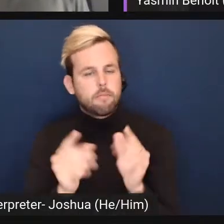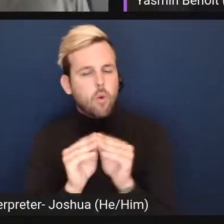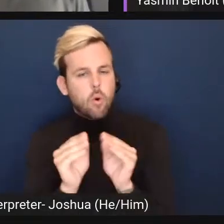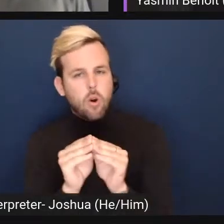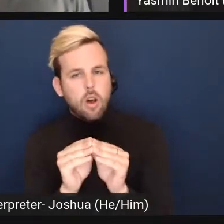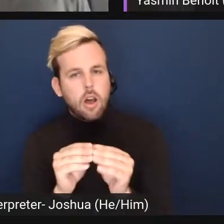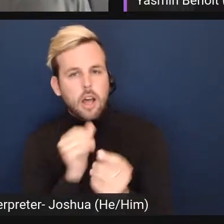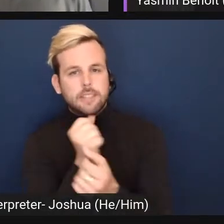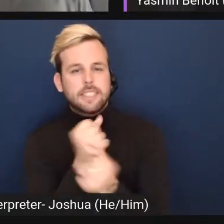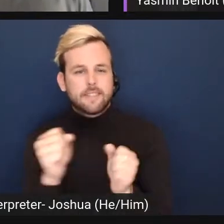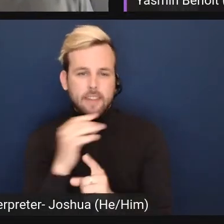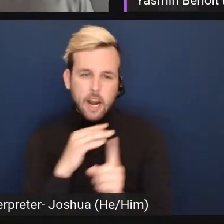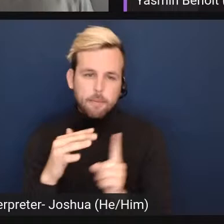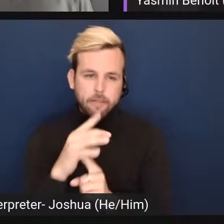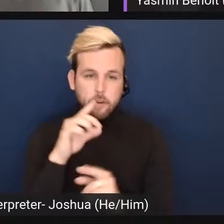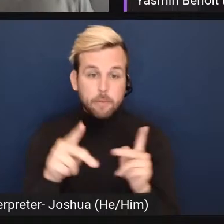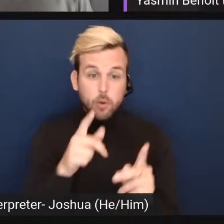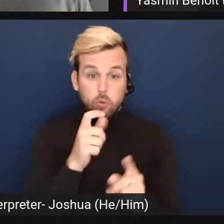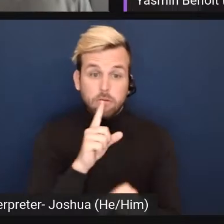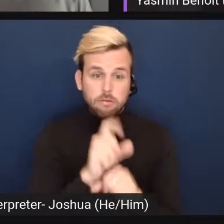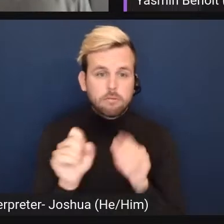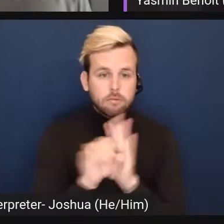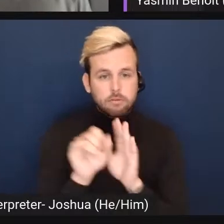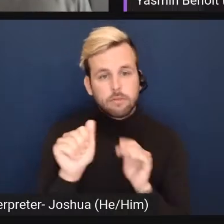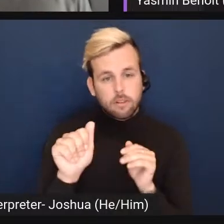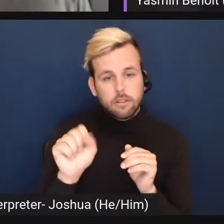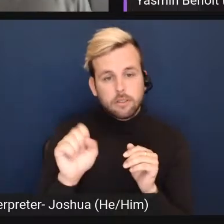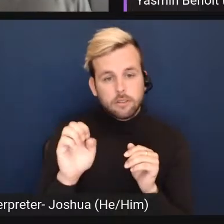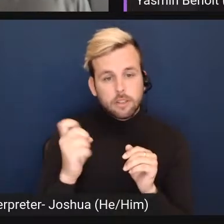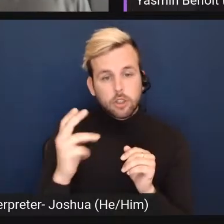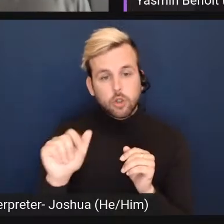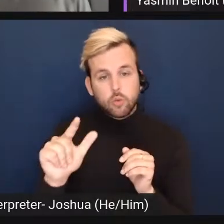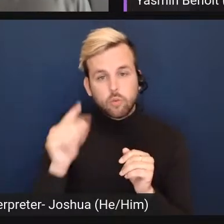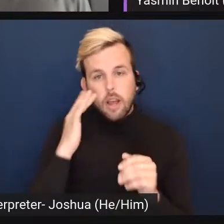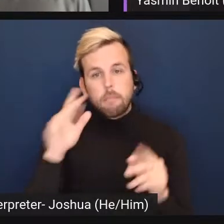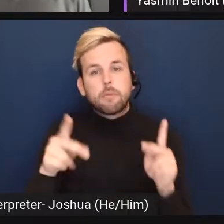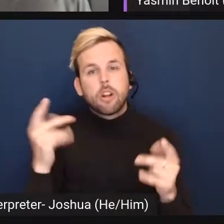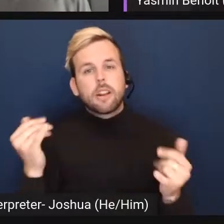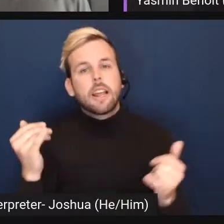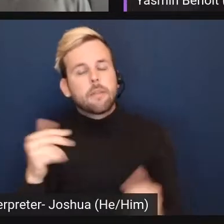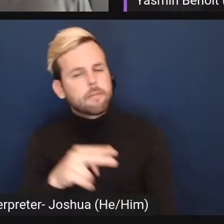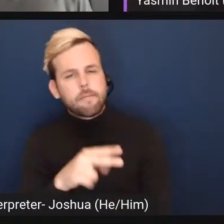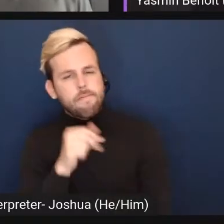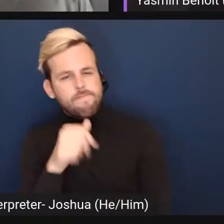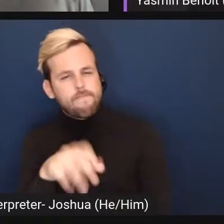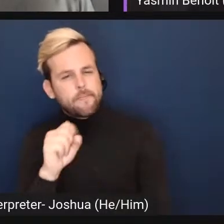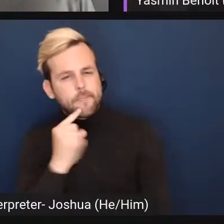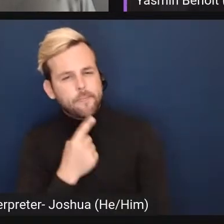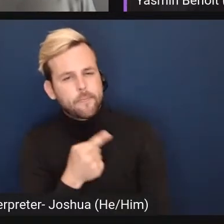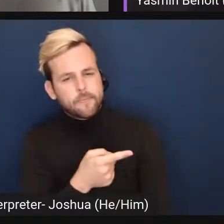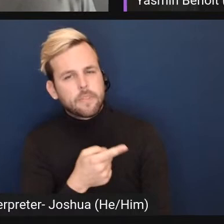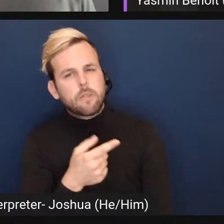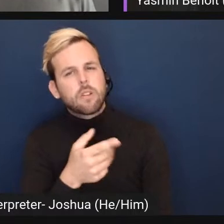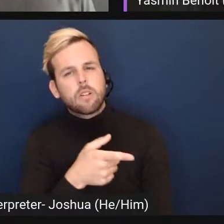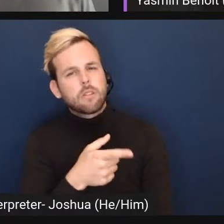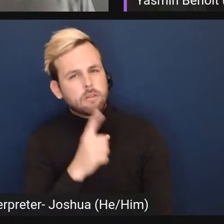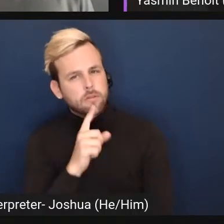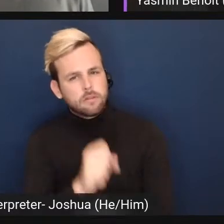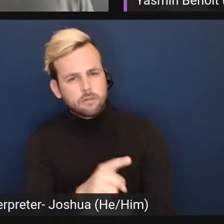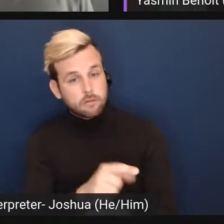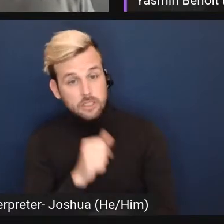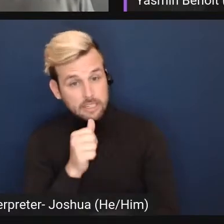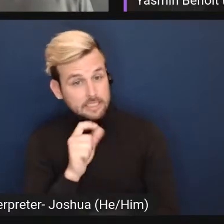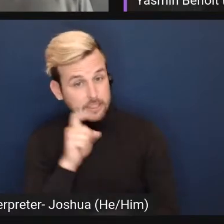unsafe environment for people to identify as asexual, because people are now not going to take that as they are sexually